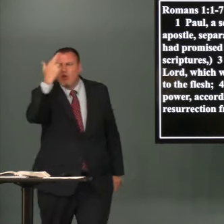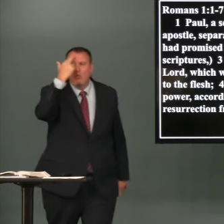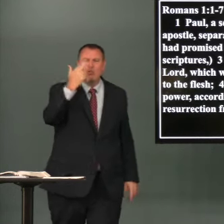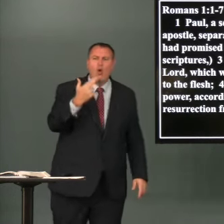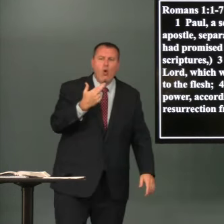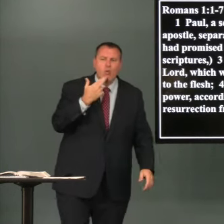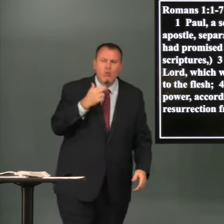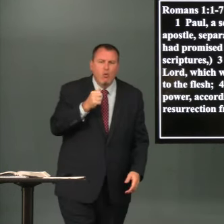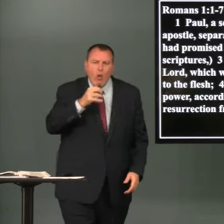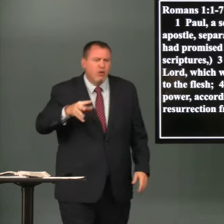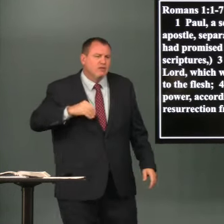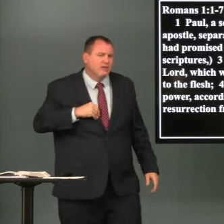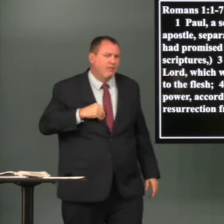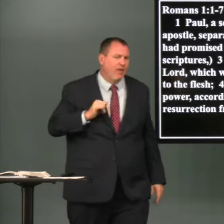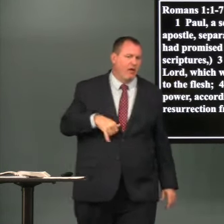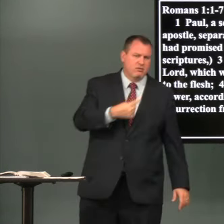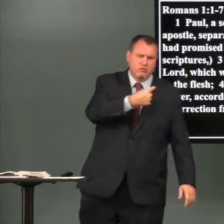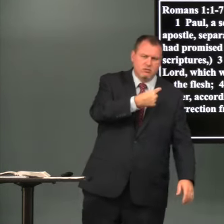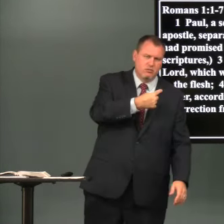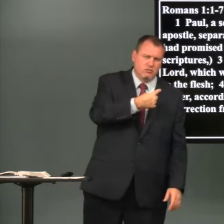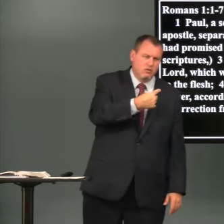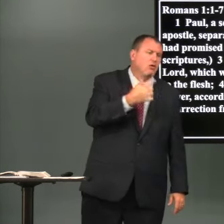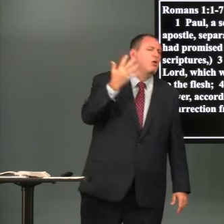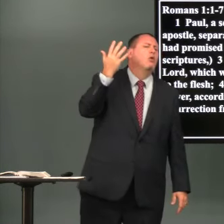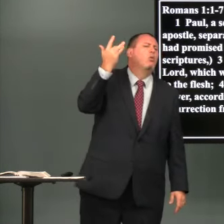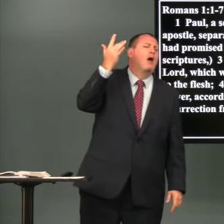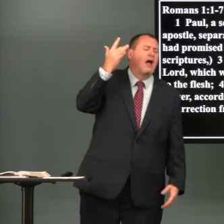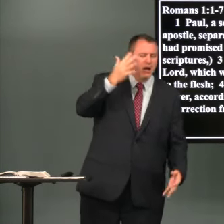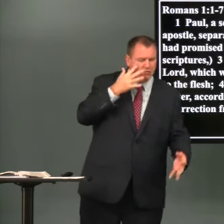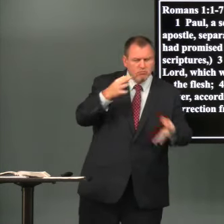this paragraph but romans not going to accept that